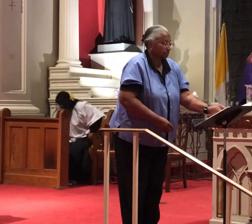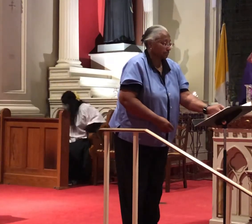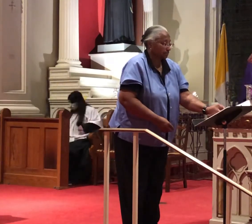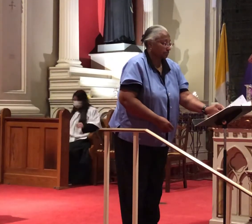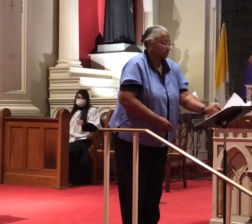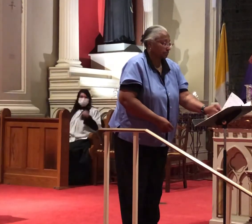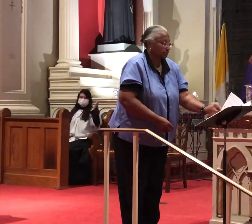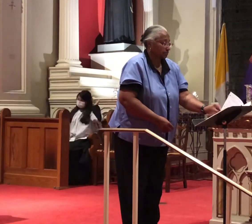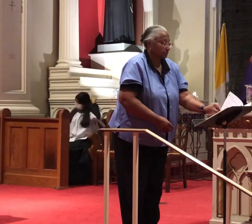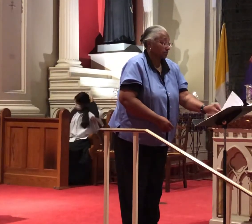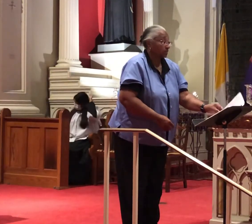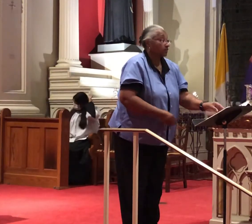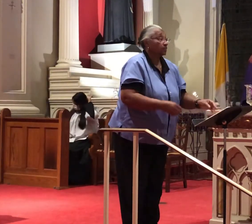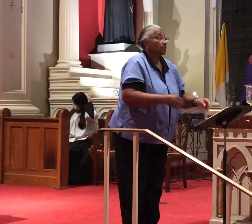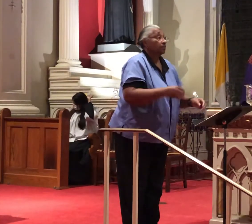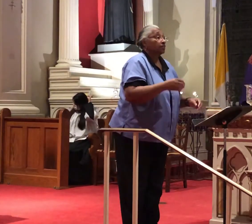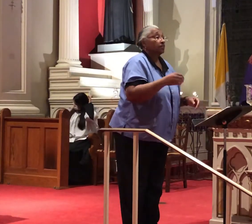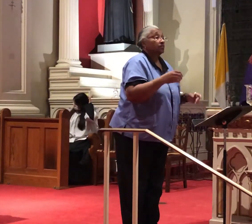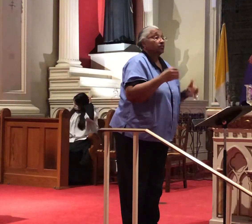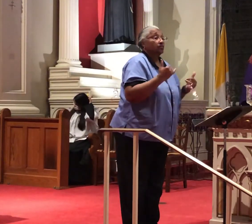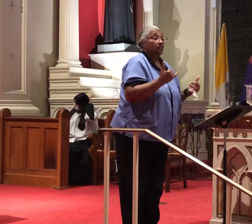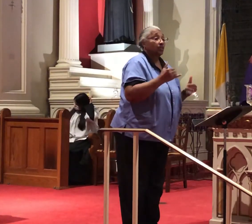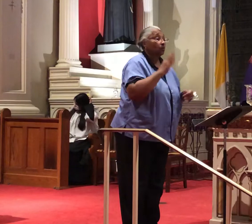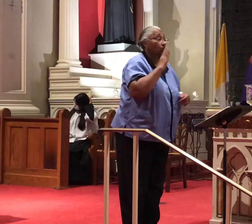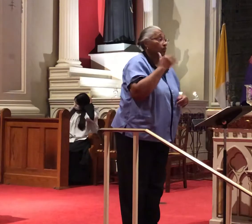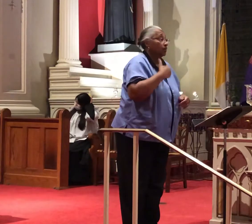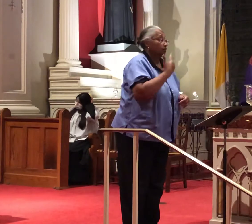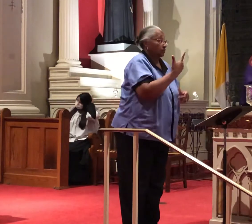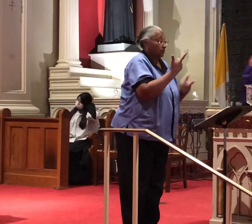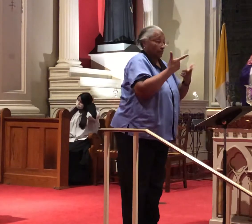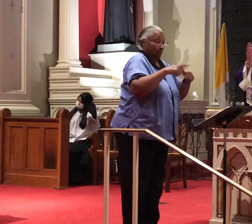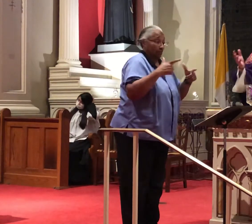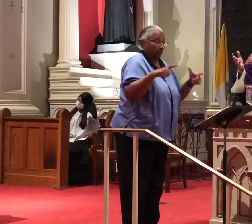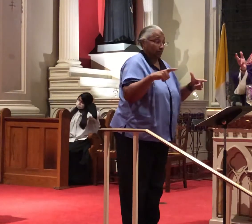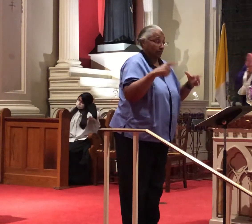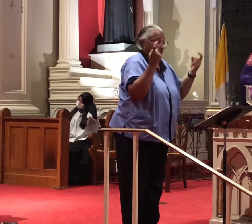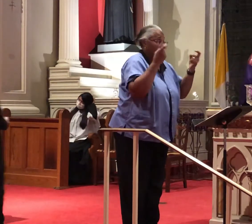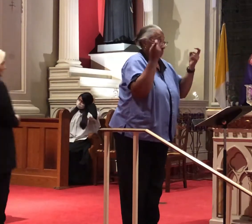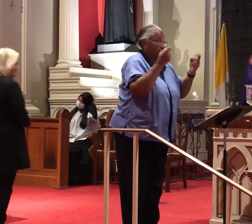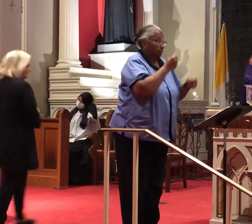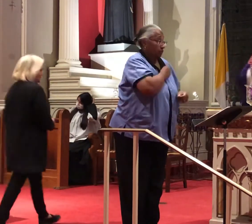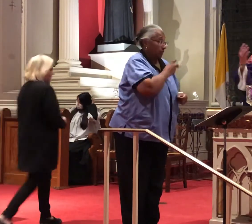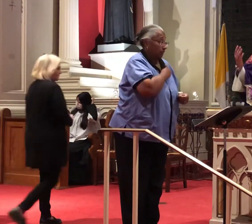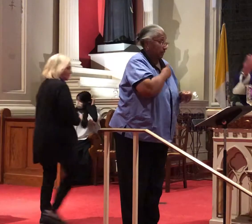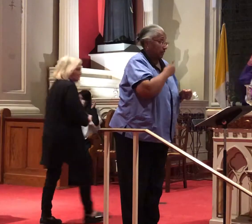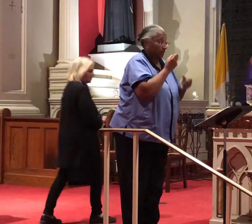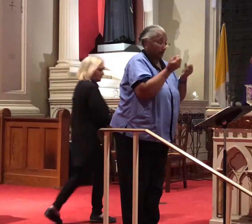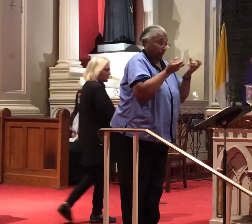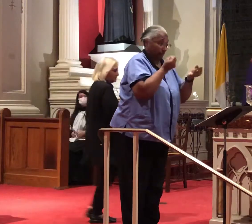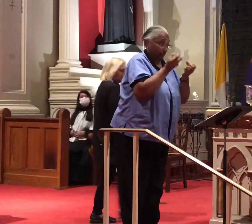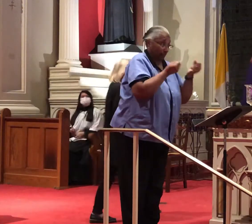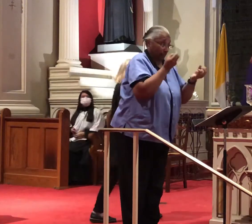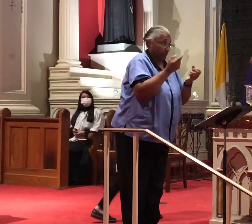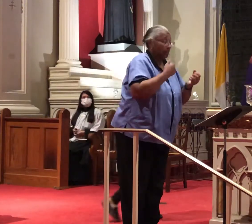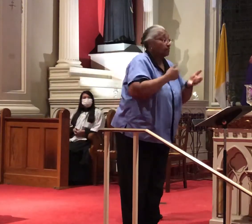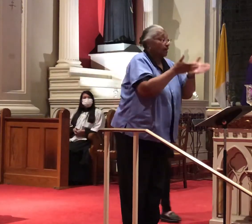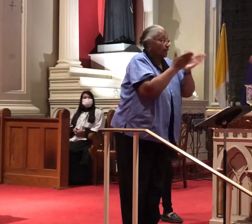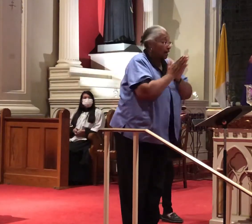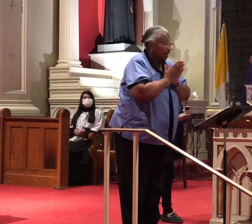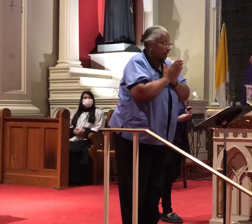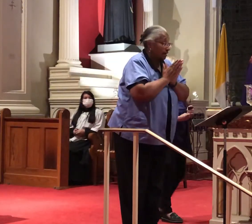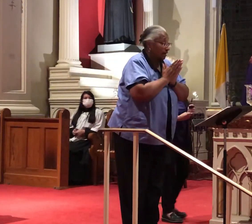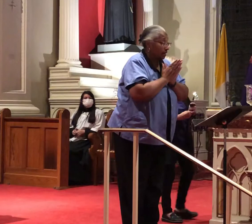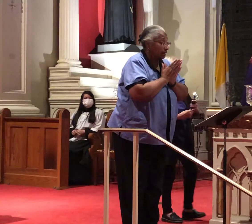We are going to truly a tri-table celebration today. because our fee is signing and I have asked